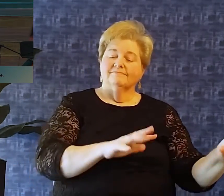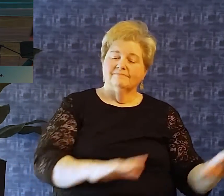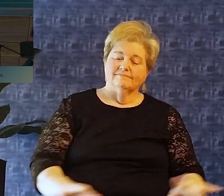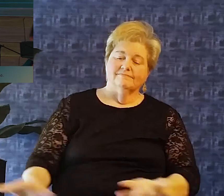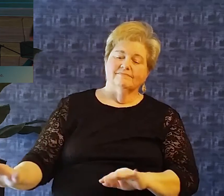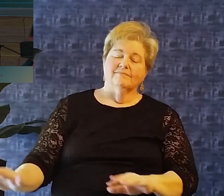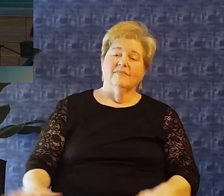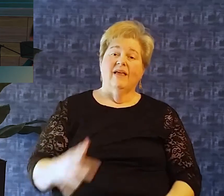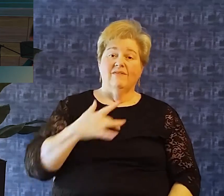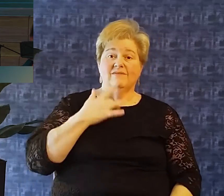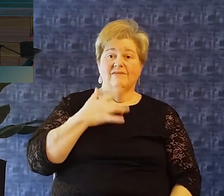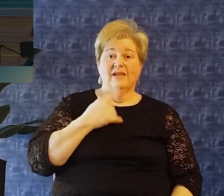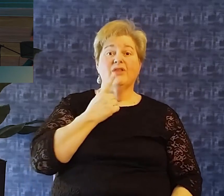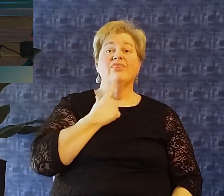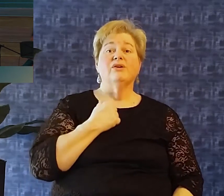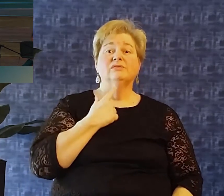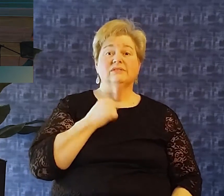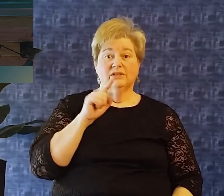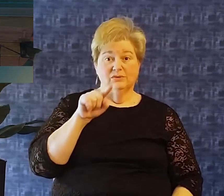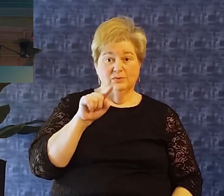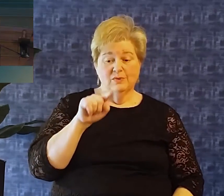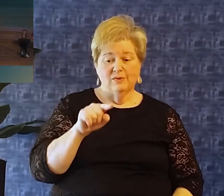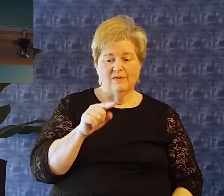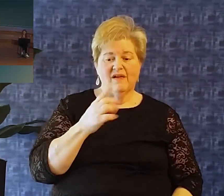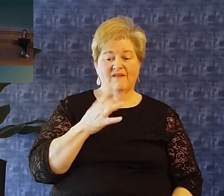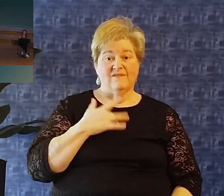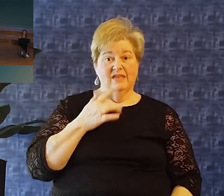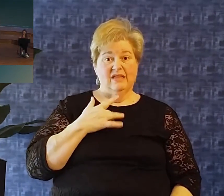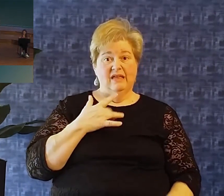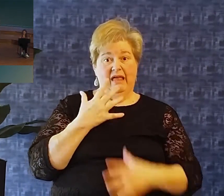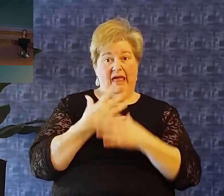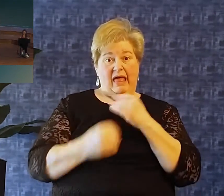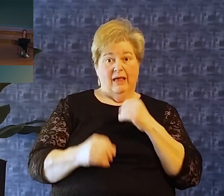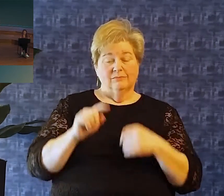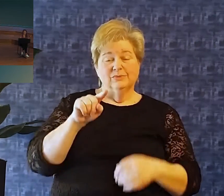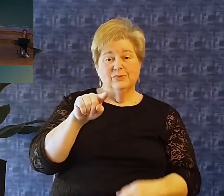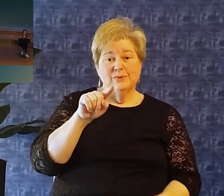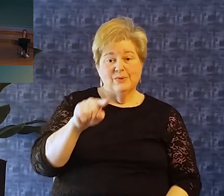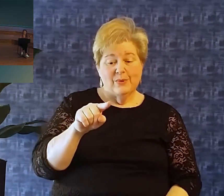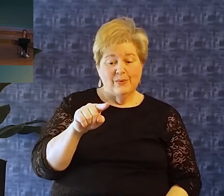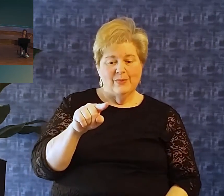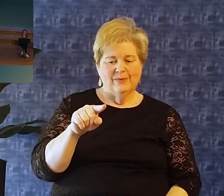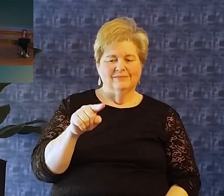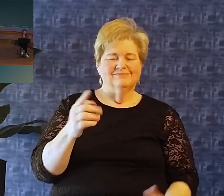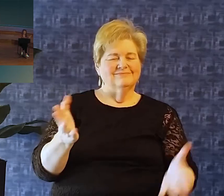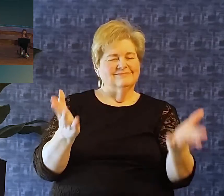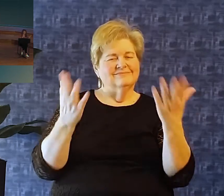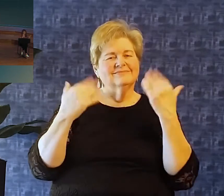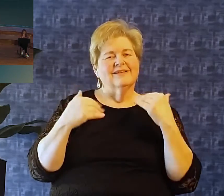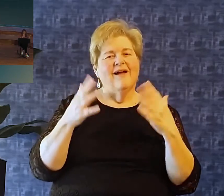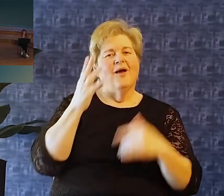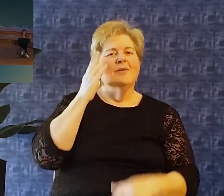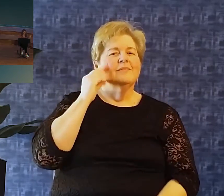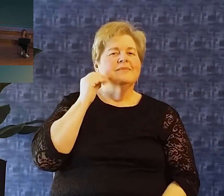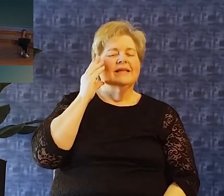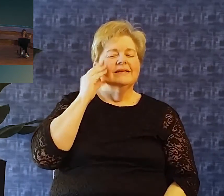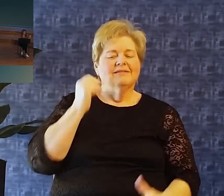Are you thirsty? Are you empty? Come